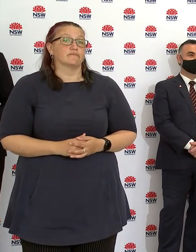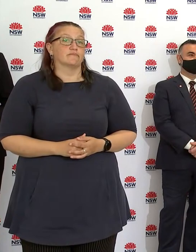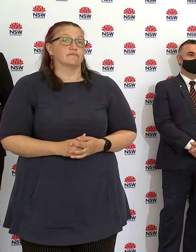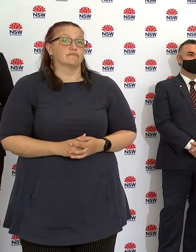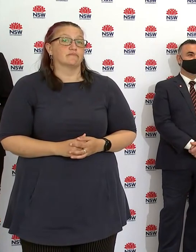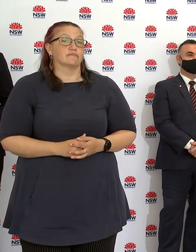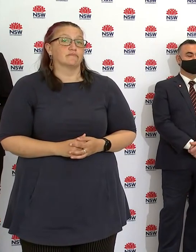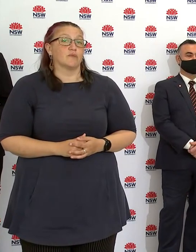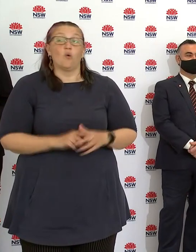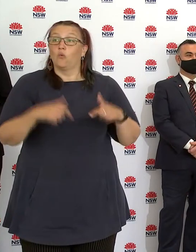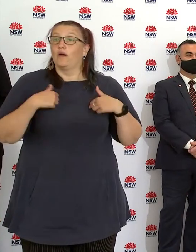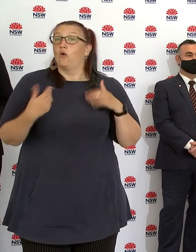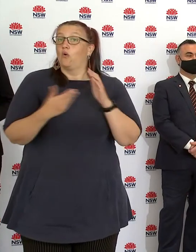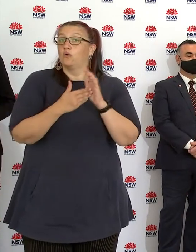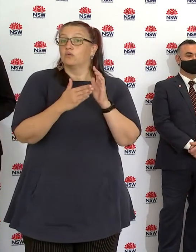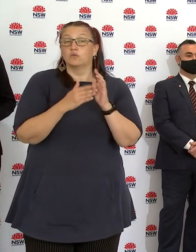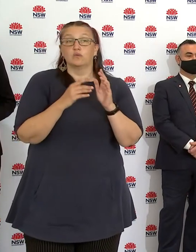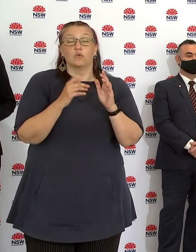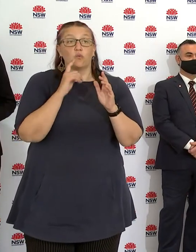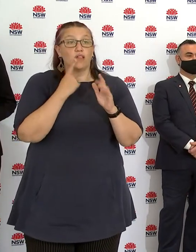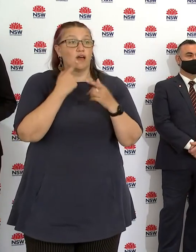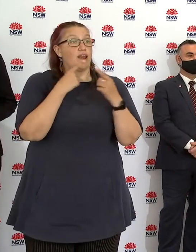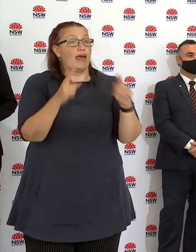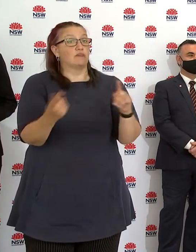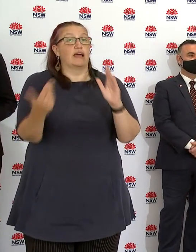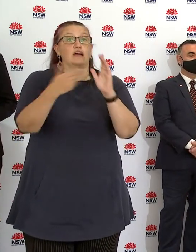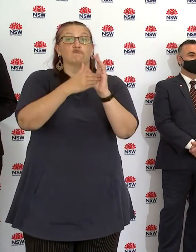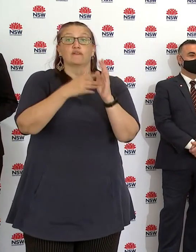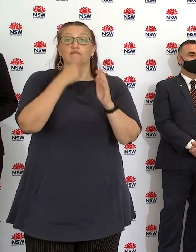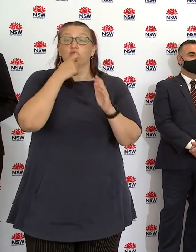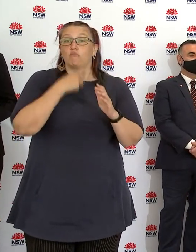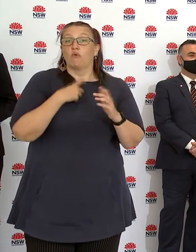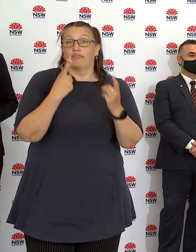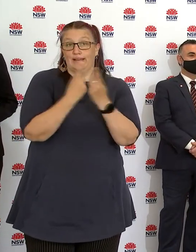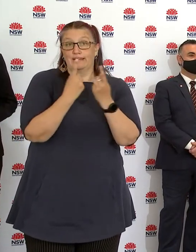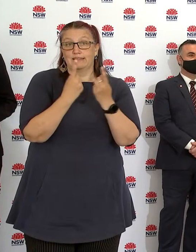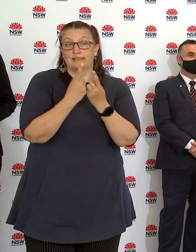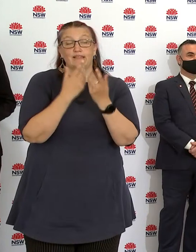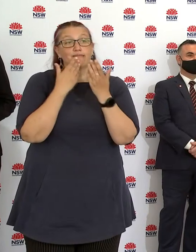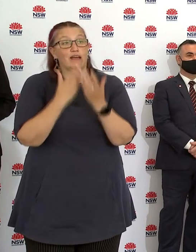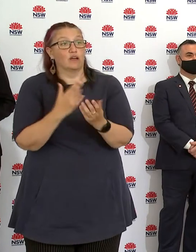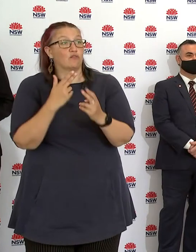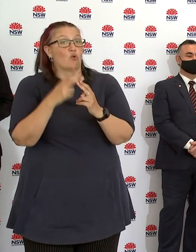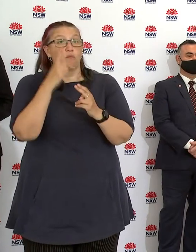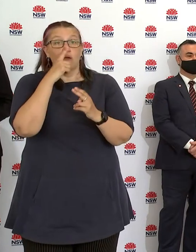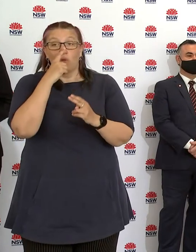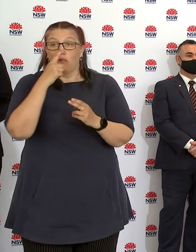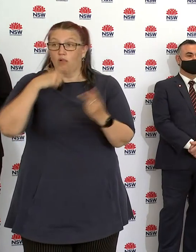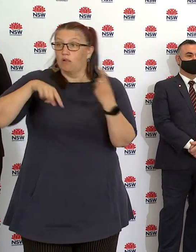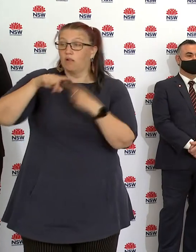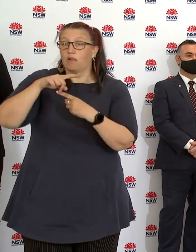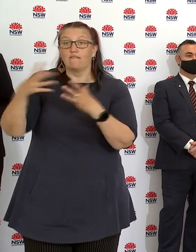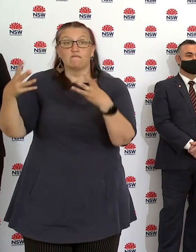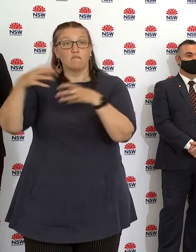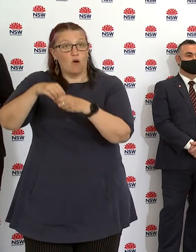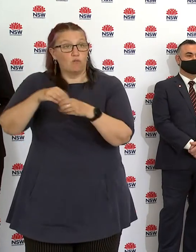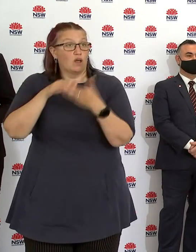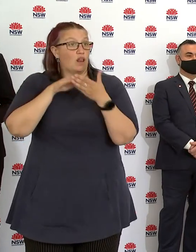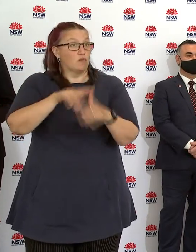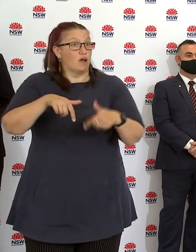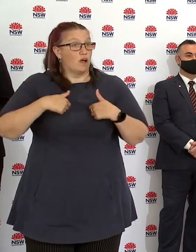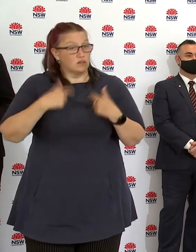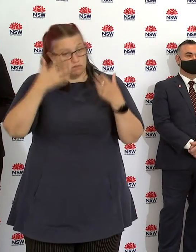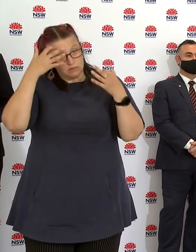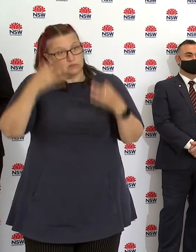And I want to thank everybody involved in the process. But I also want to thank the people of our state for their vigilance. And positively, we've